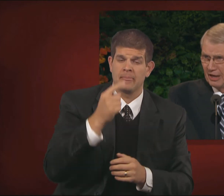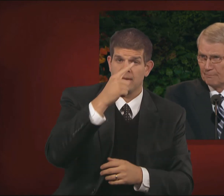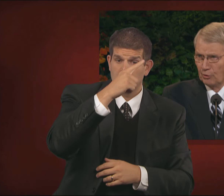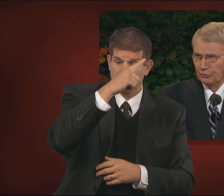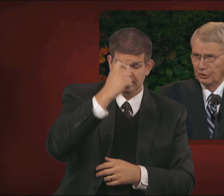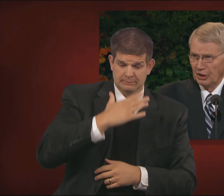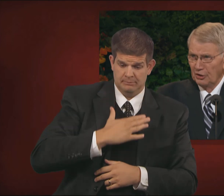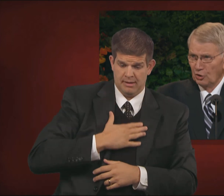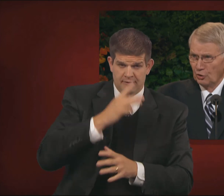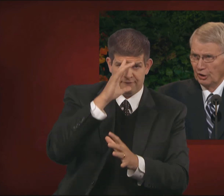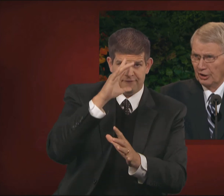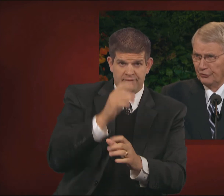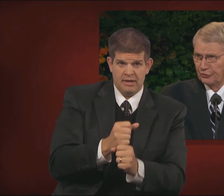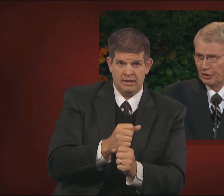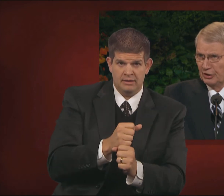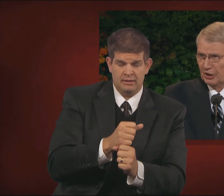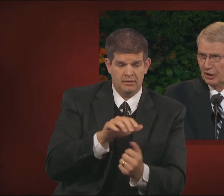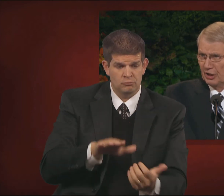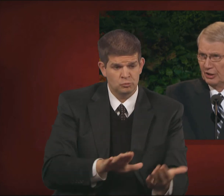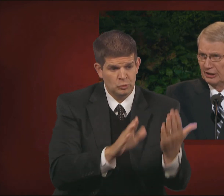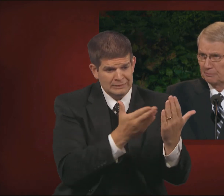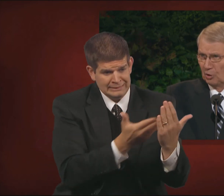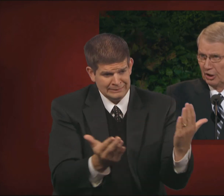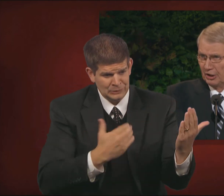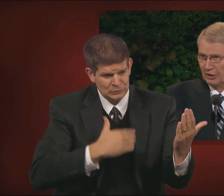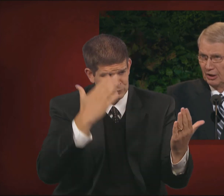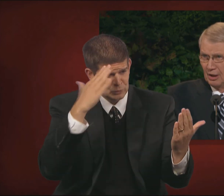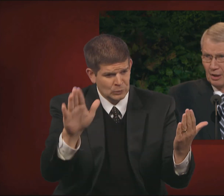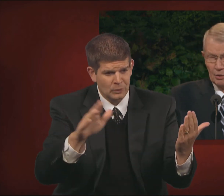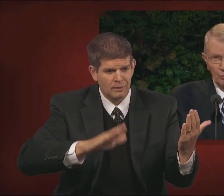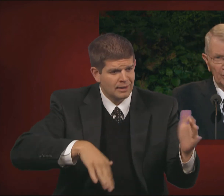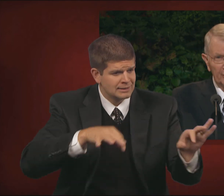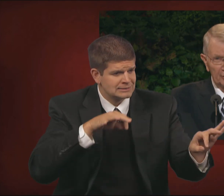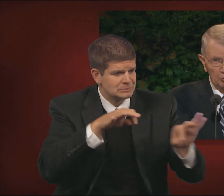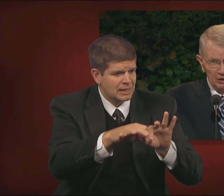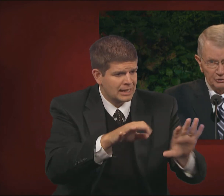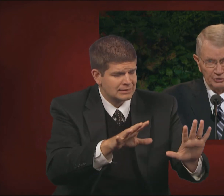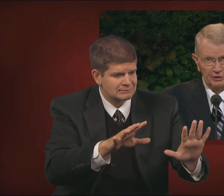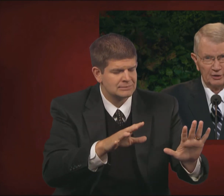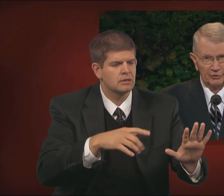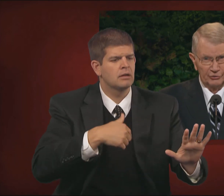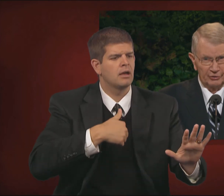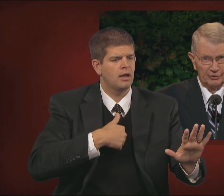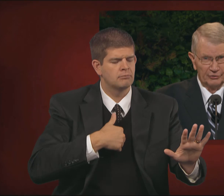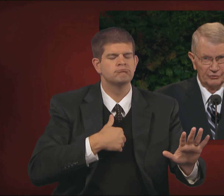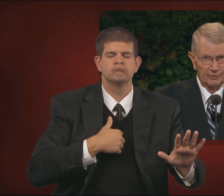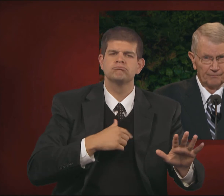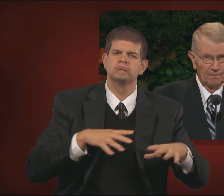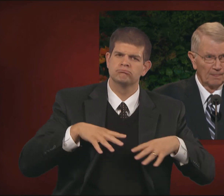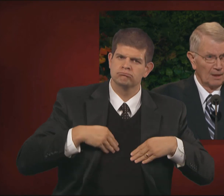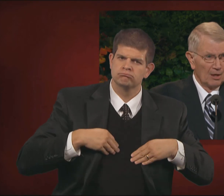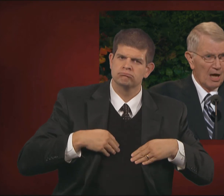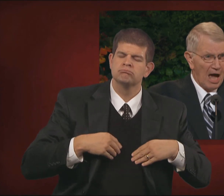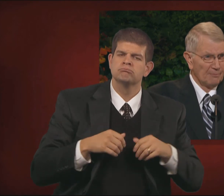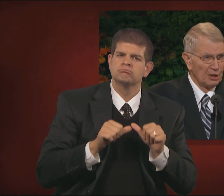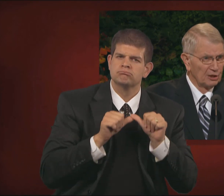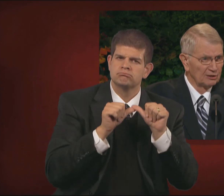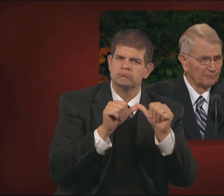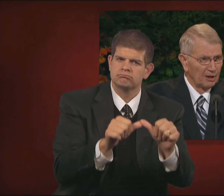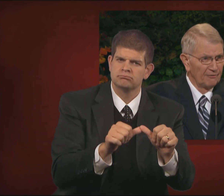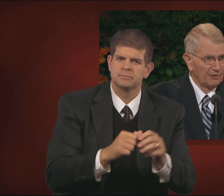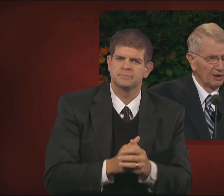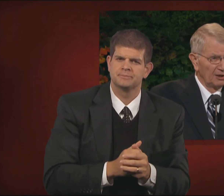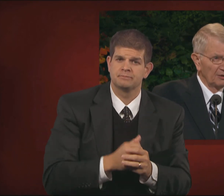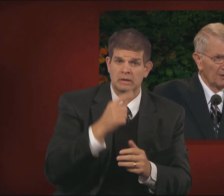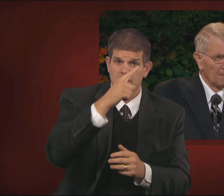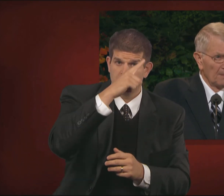faith, I approach the unknown, unseen, and unexplained with unquestioning assurance. And because